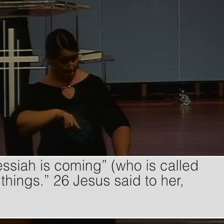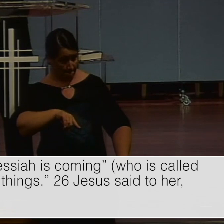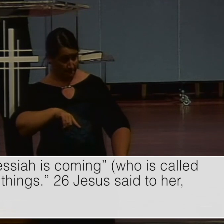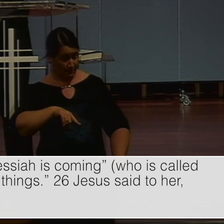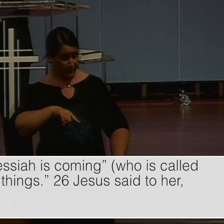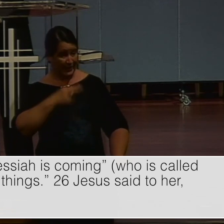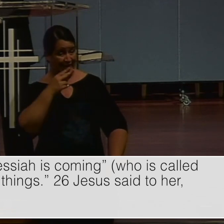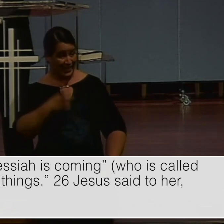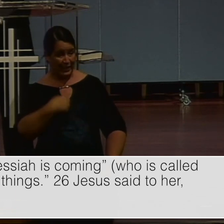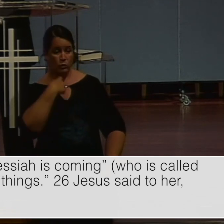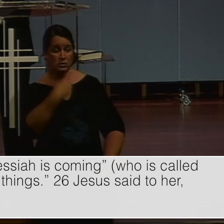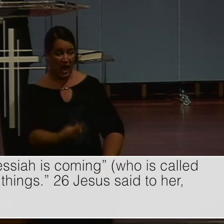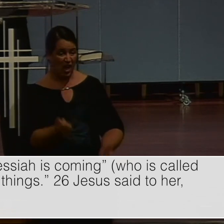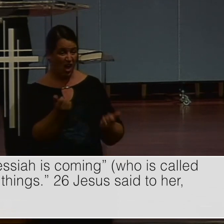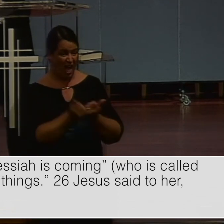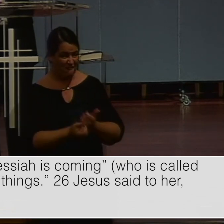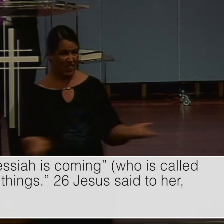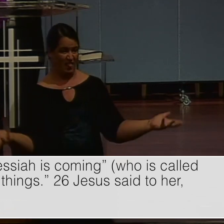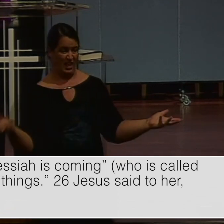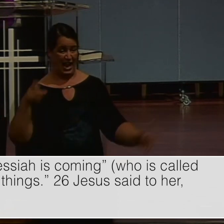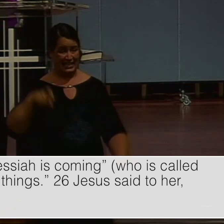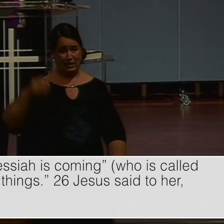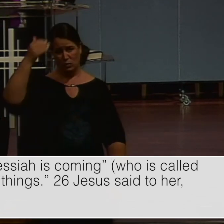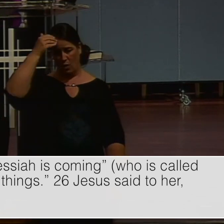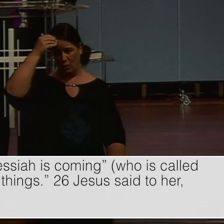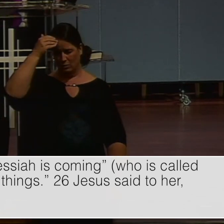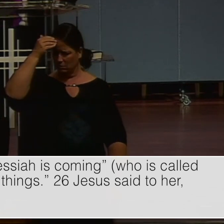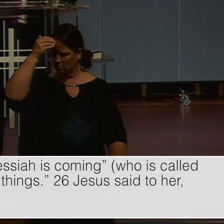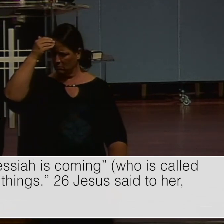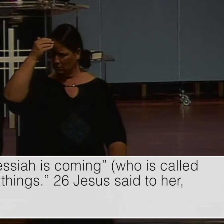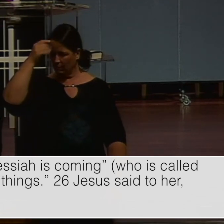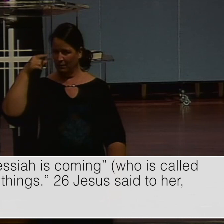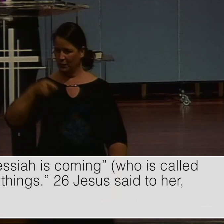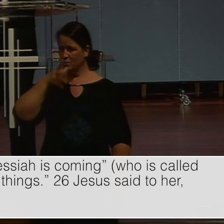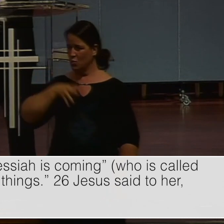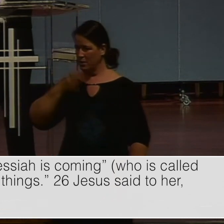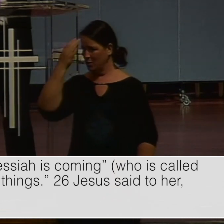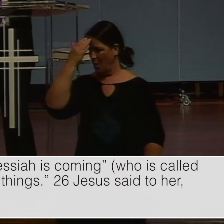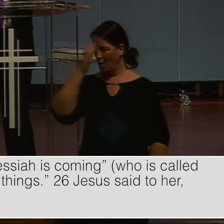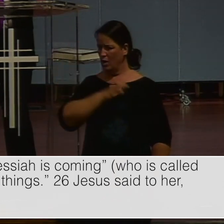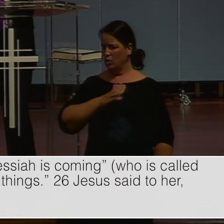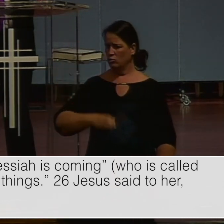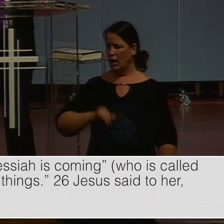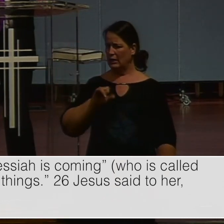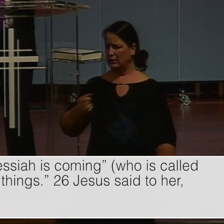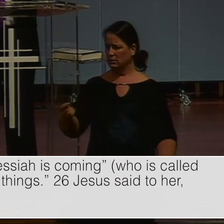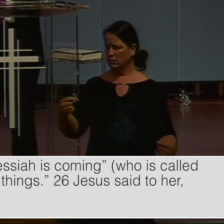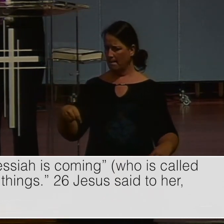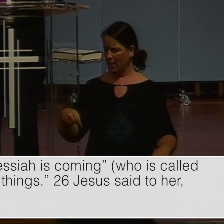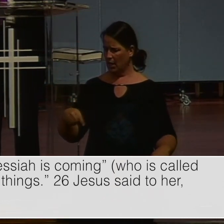notice the progression. That takes place here. First. Christ is coming. Then she wonders aloud. Could this be the Christ.